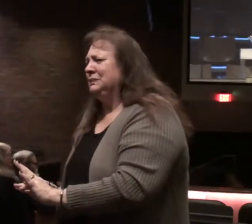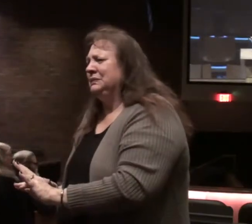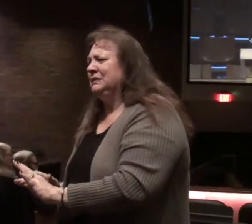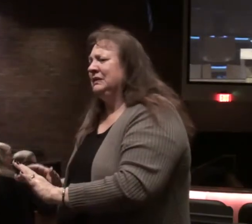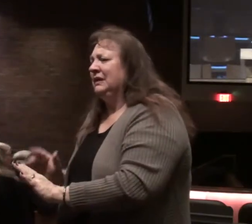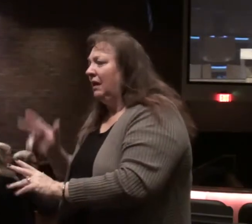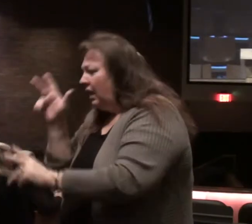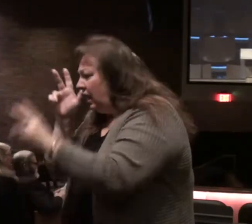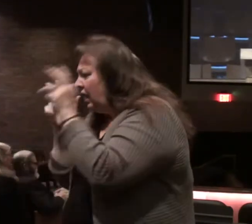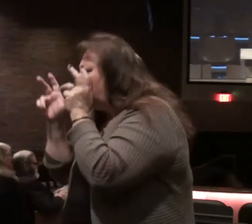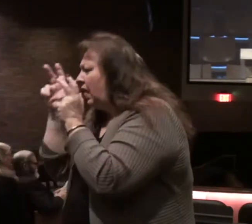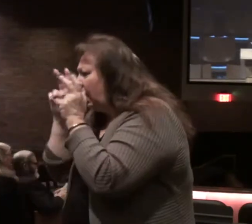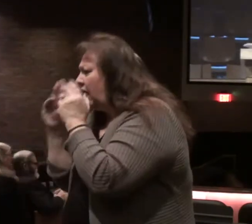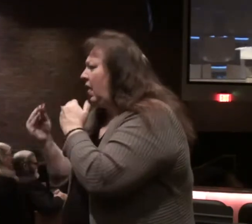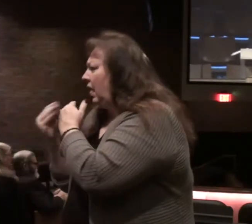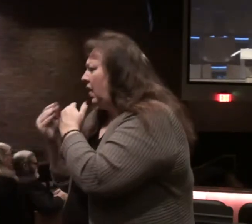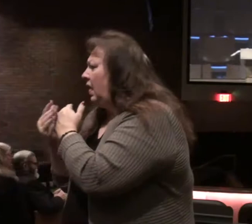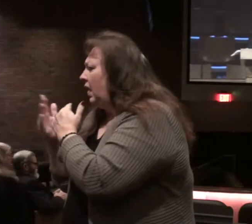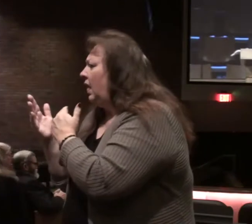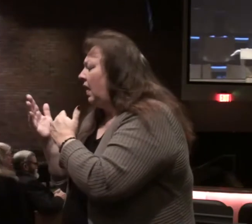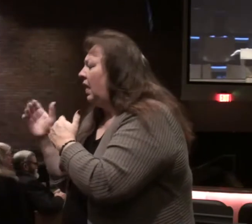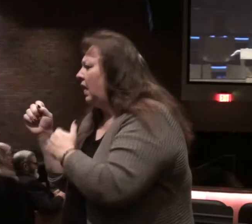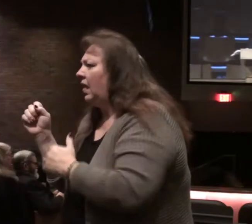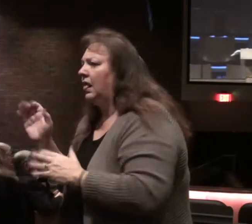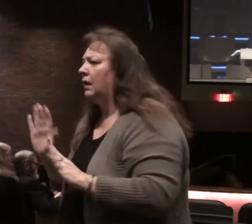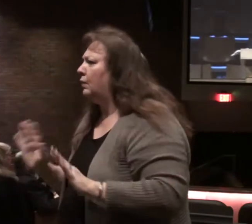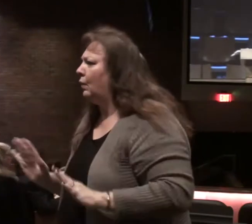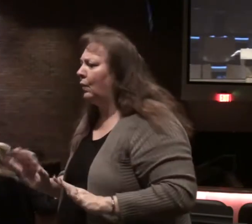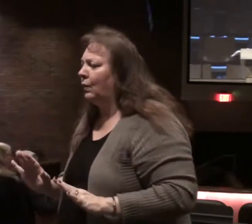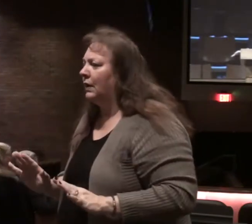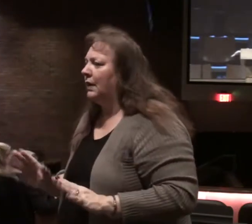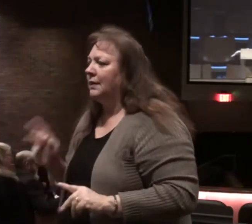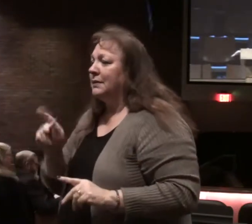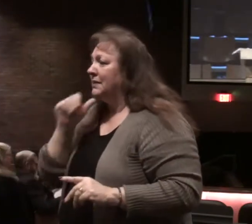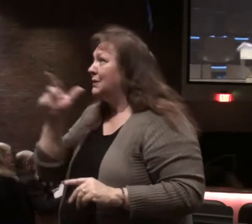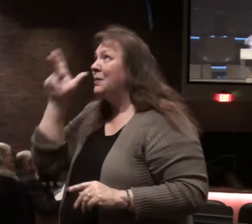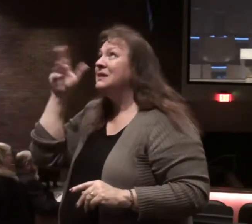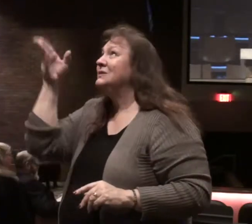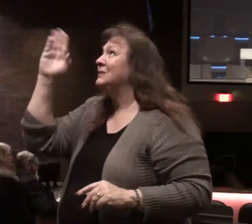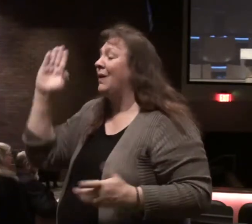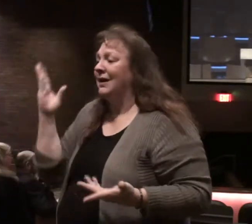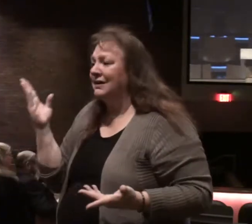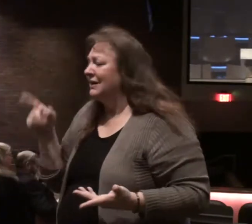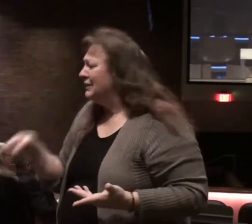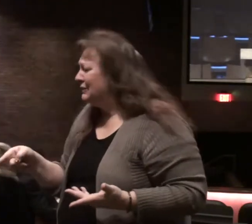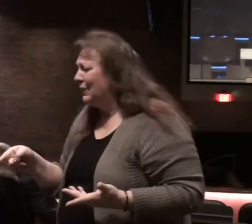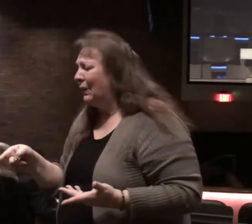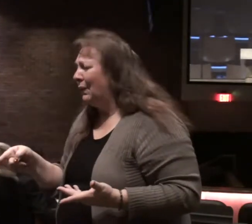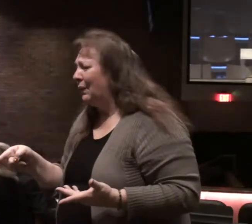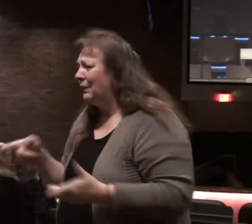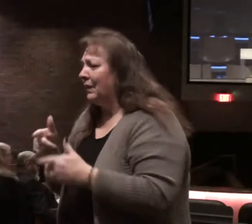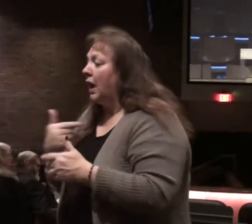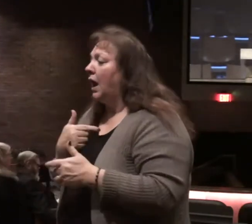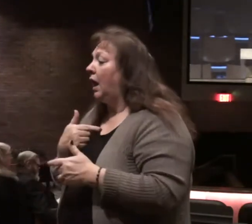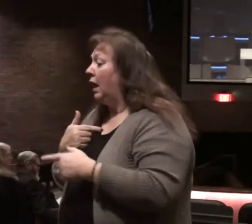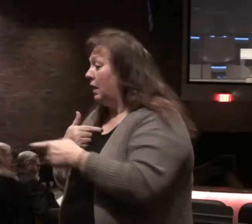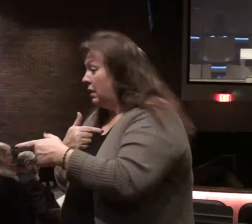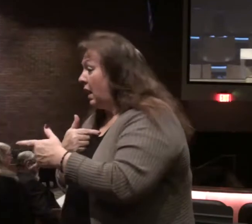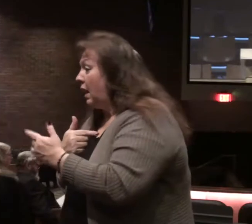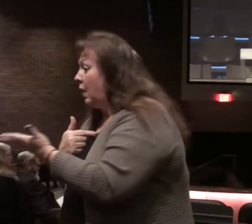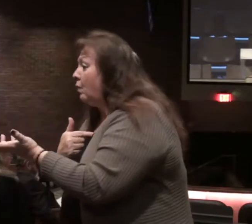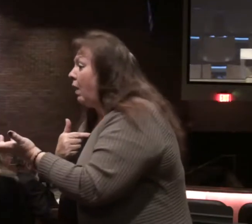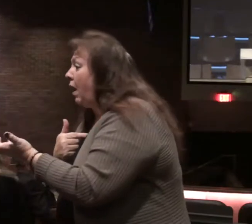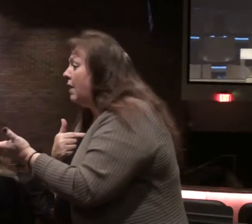don't listen to the advice the counsel of important things of the wicked those who don't listen to God don't don't observe the way and say no I want to go after them